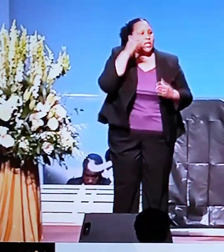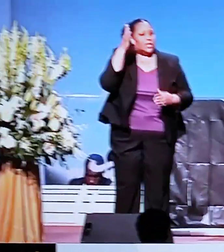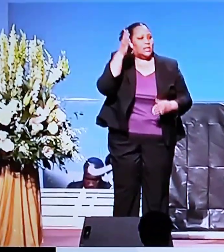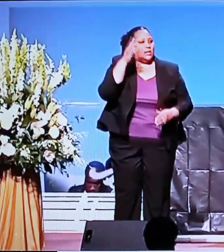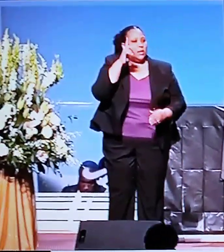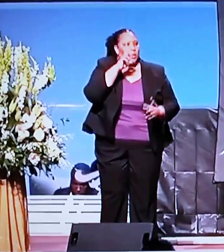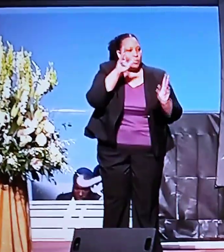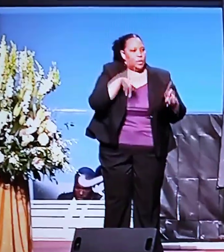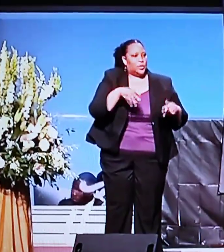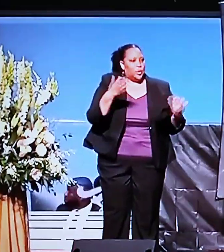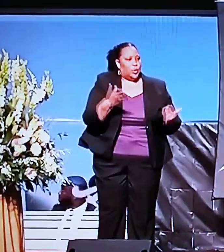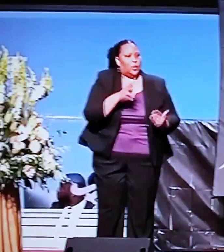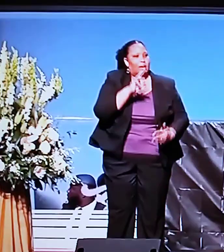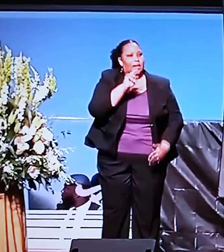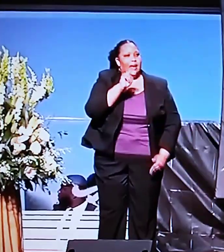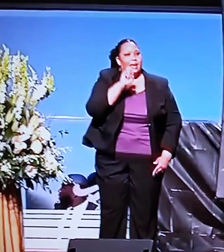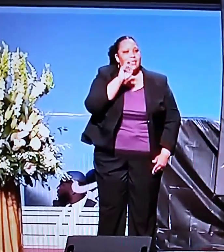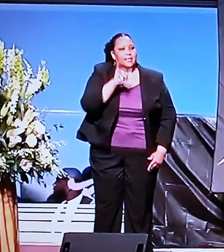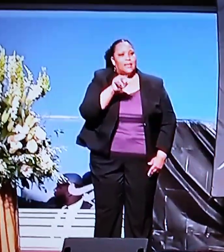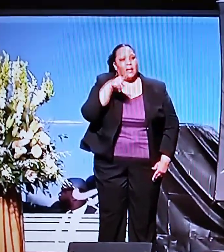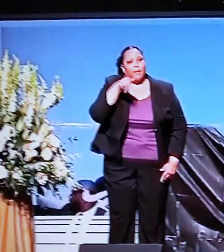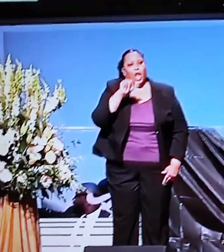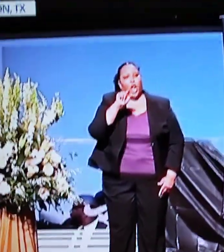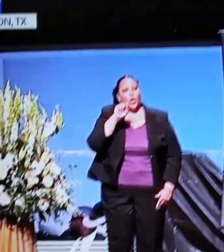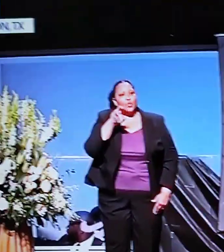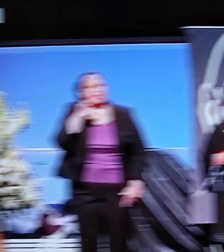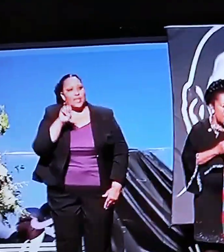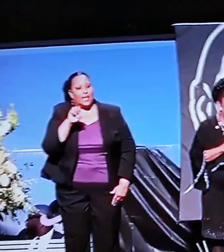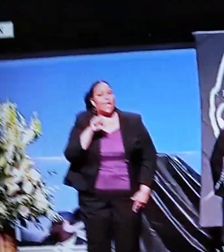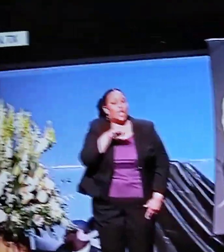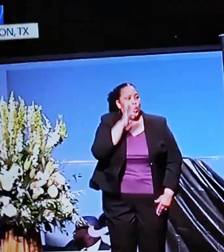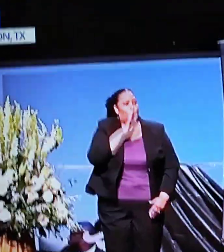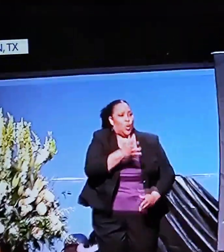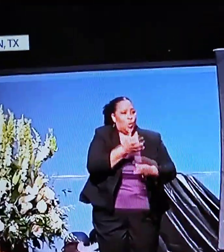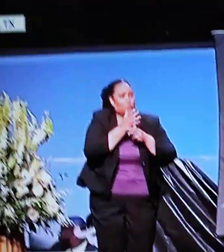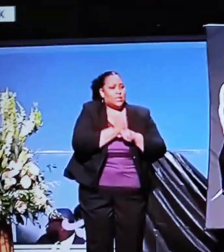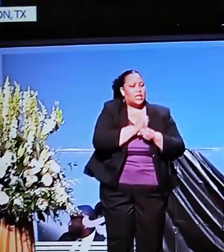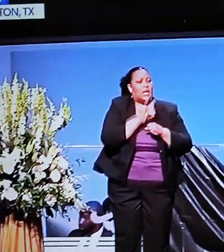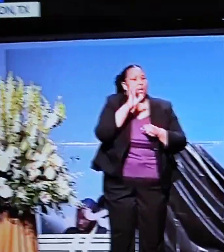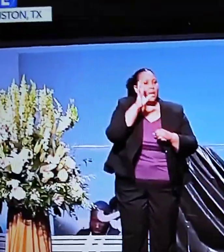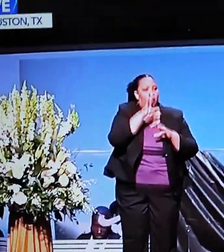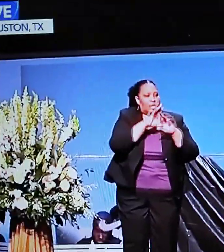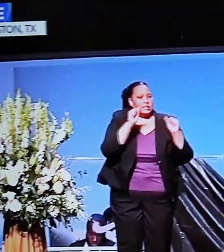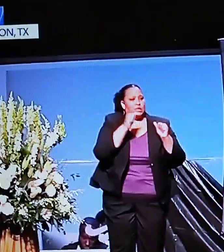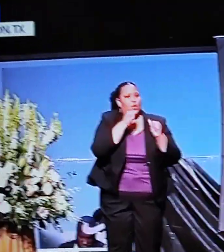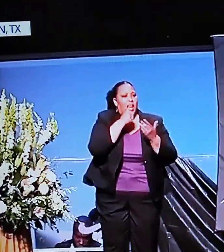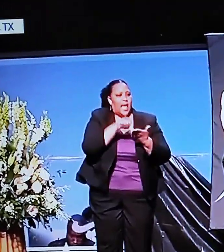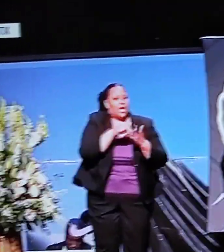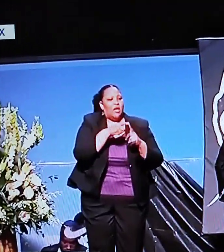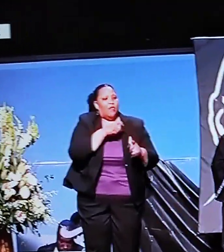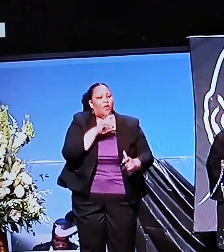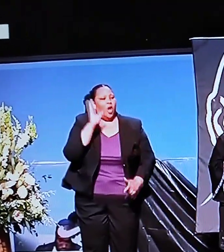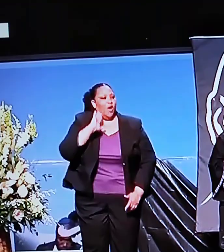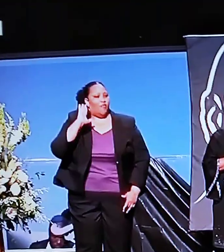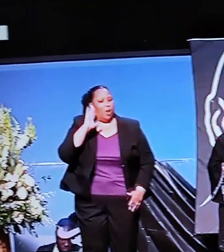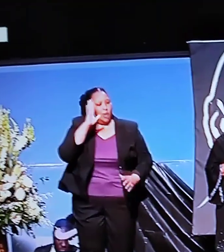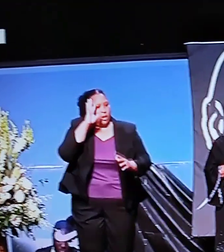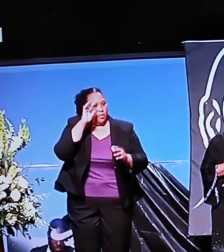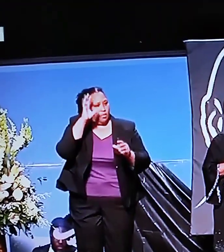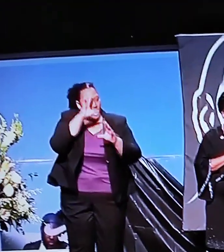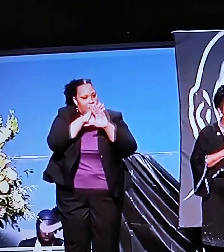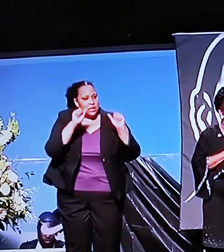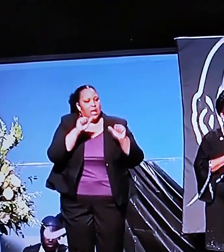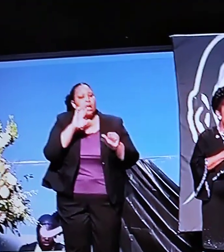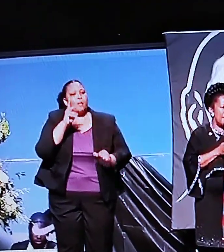Speaker of the House, Nancy Pelosi. This family will receive presidential letters from former President Barack